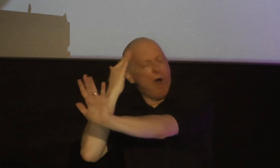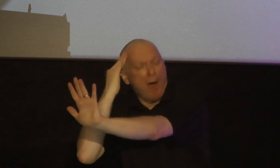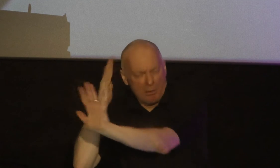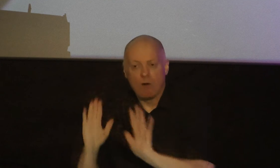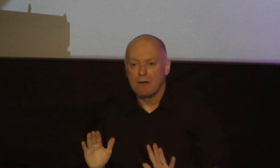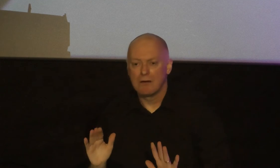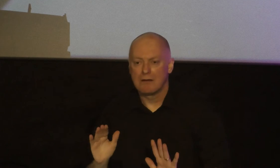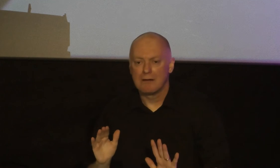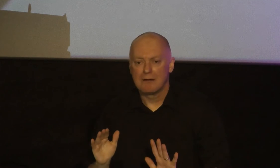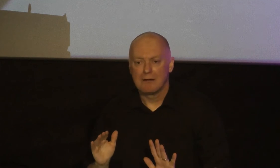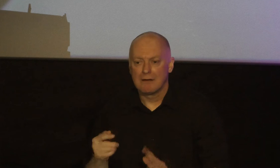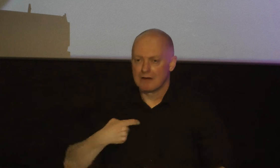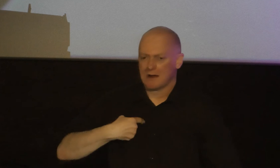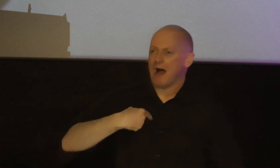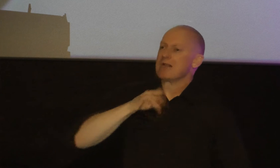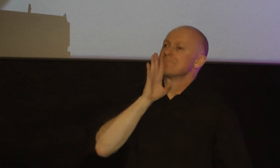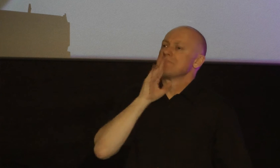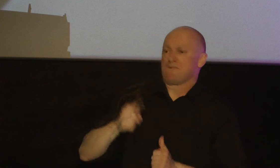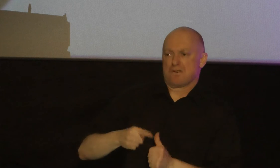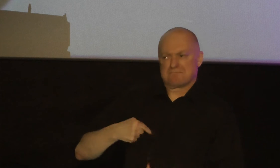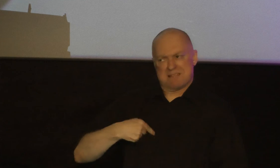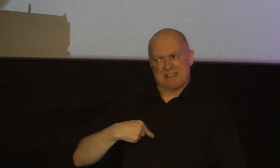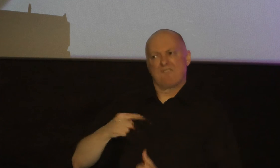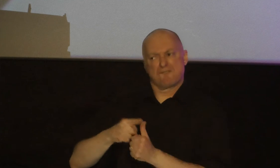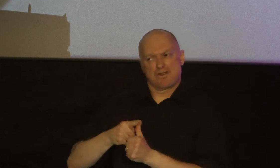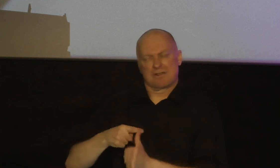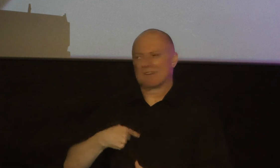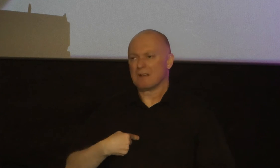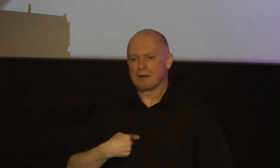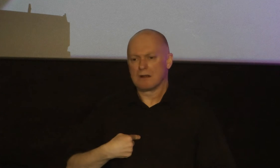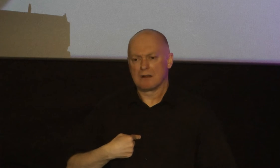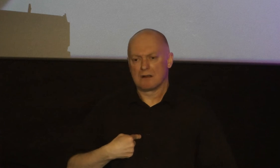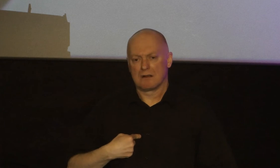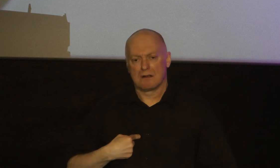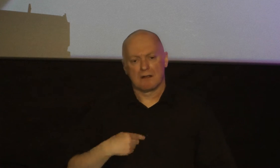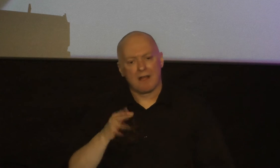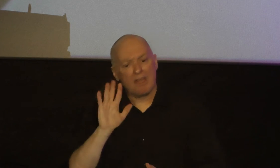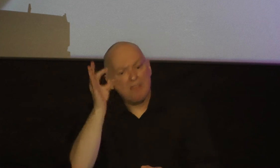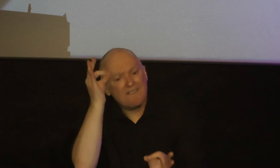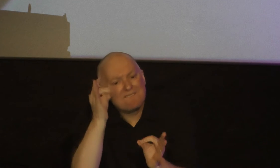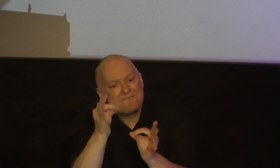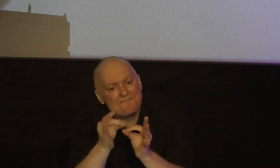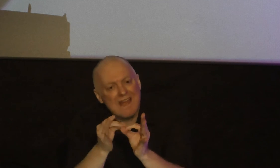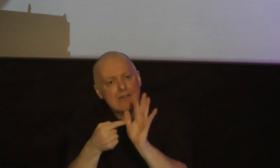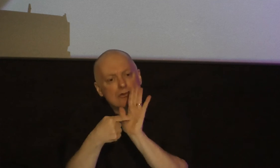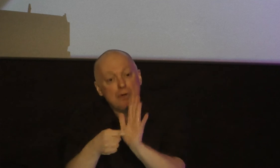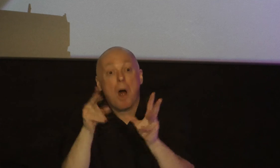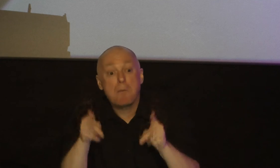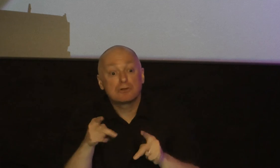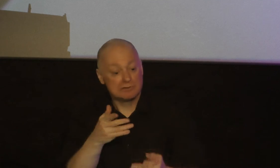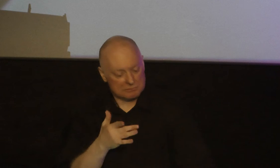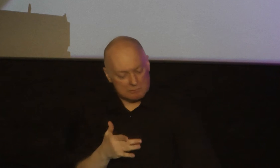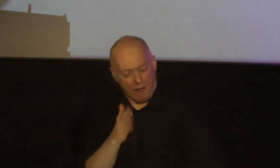speaking first the real faith is shown in the heart that humbles themselves to listen